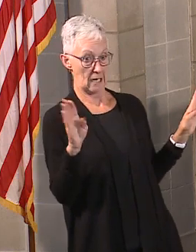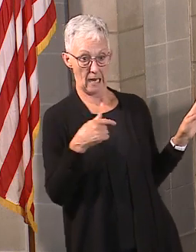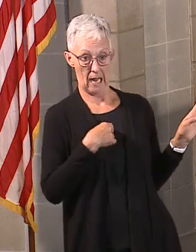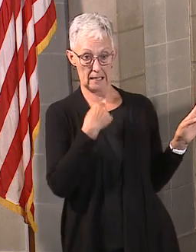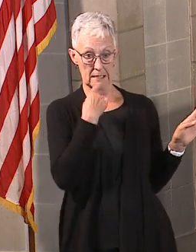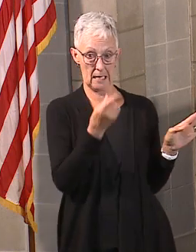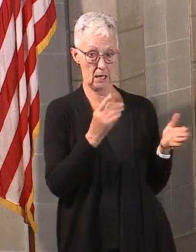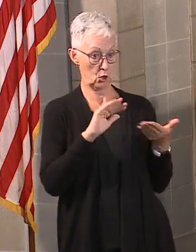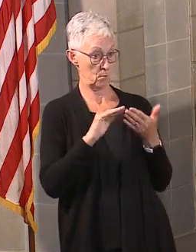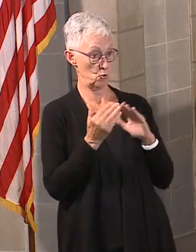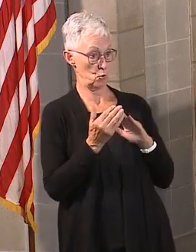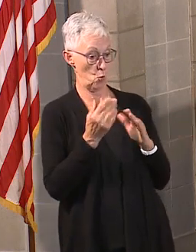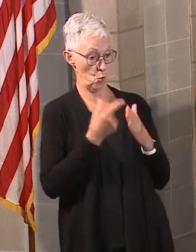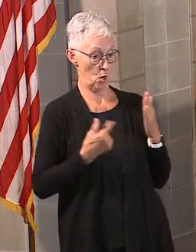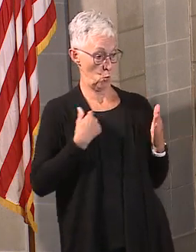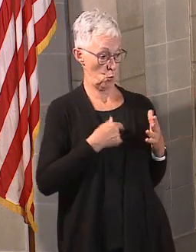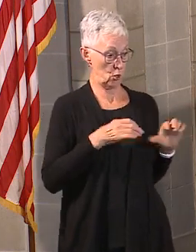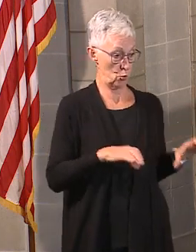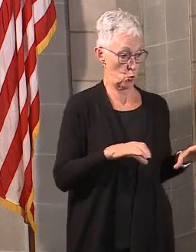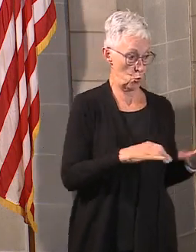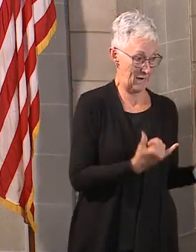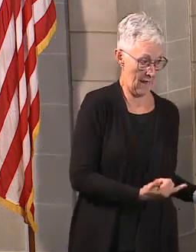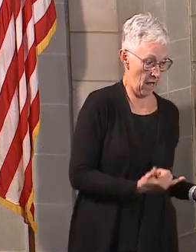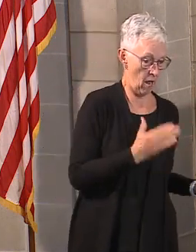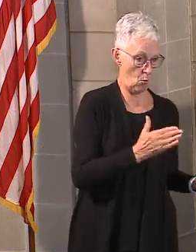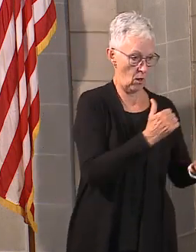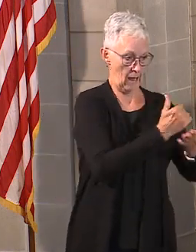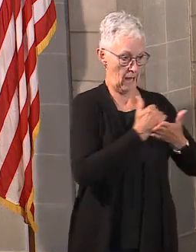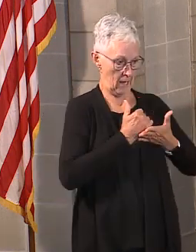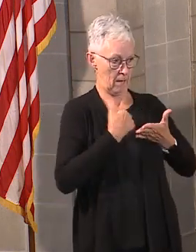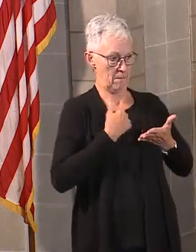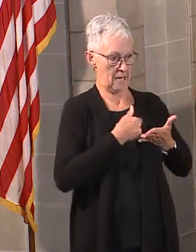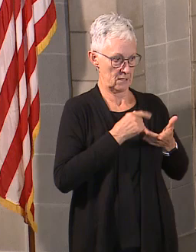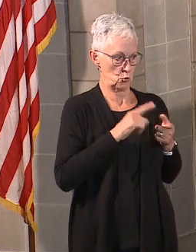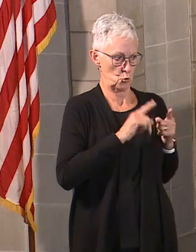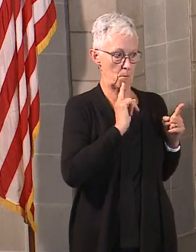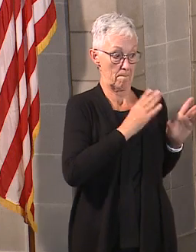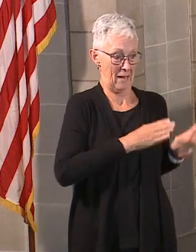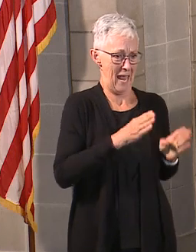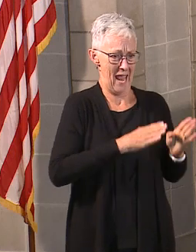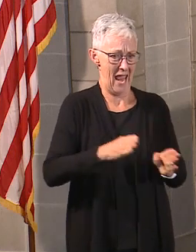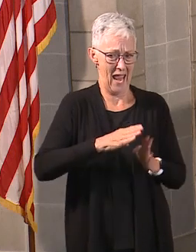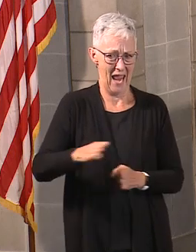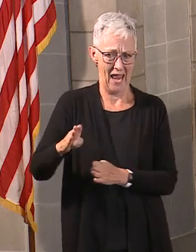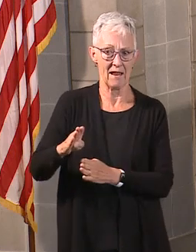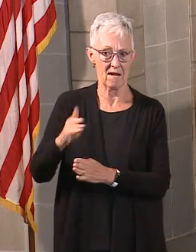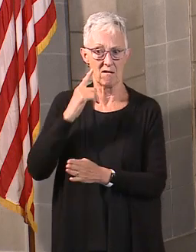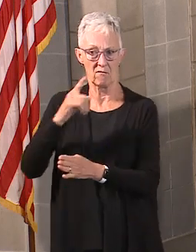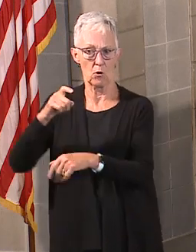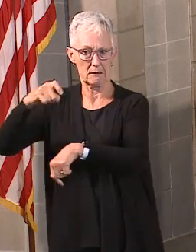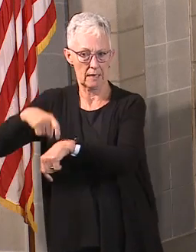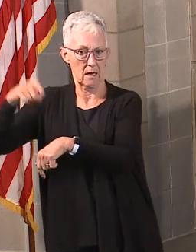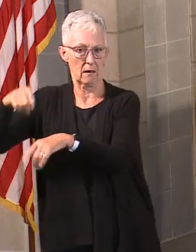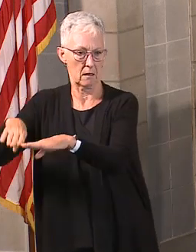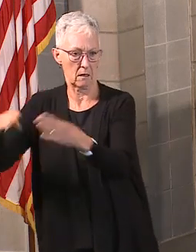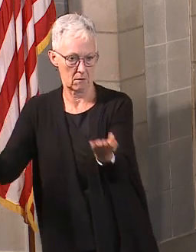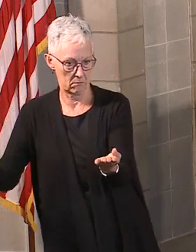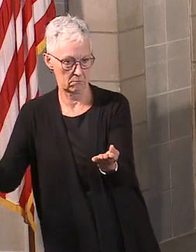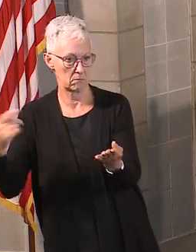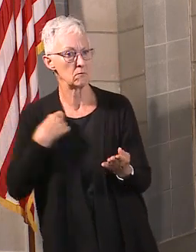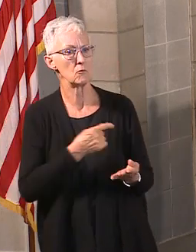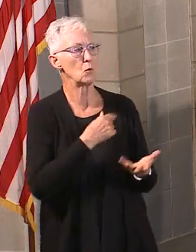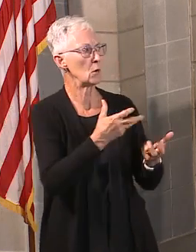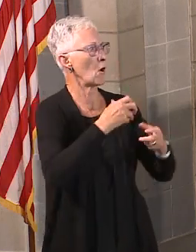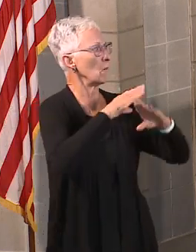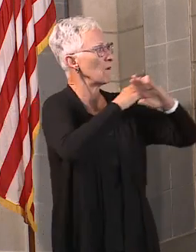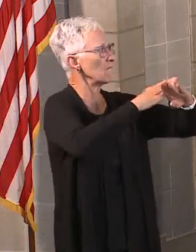everything else that we do helps us get schools open. So we want to keep community spread low. We want to make sure that's happening. We want to make sure that